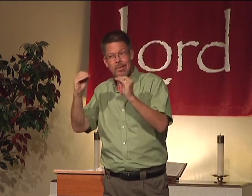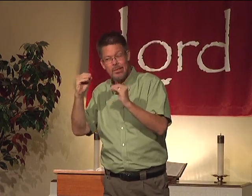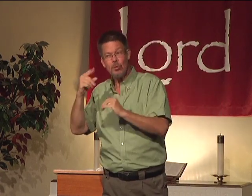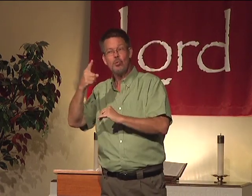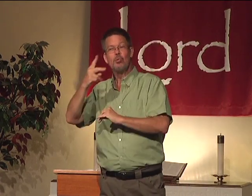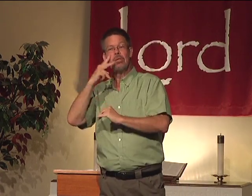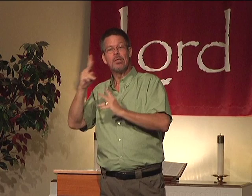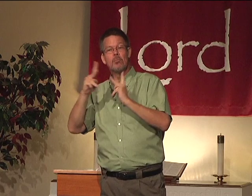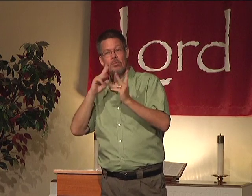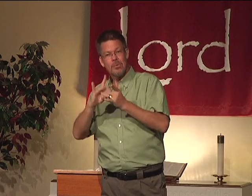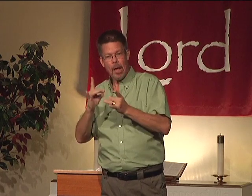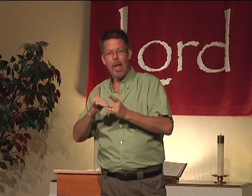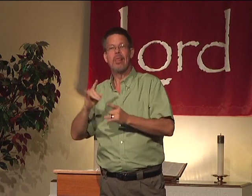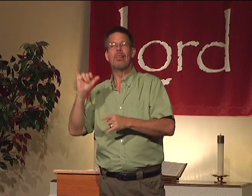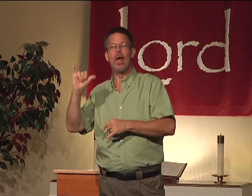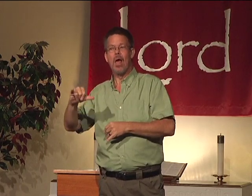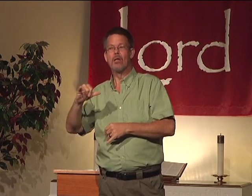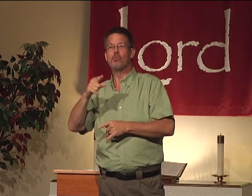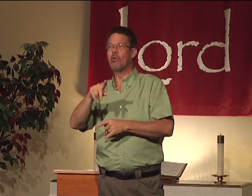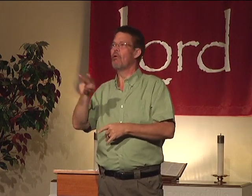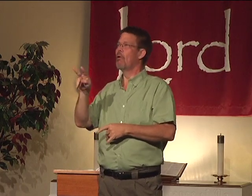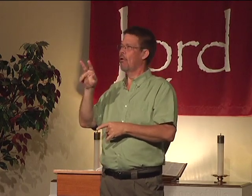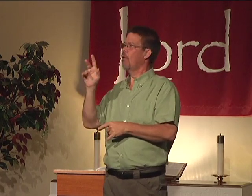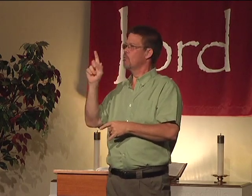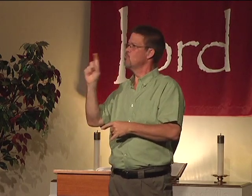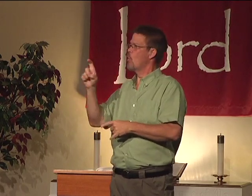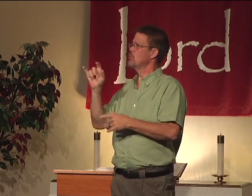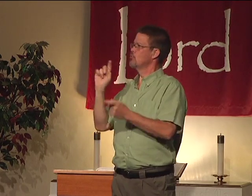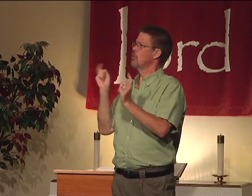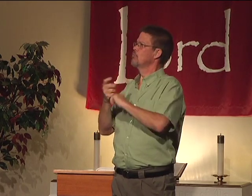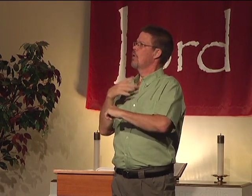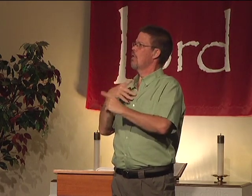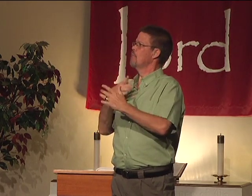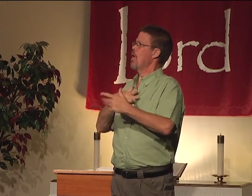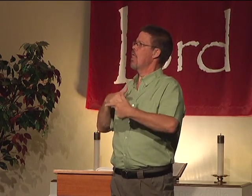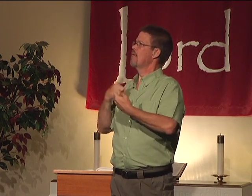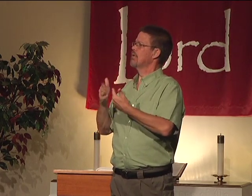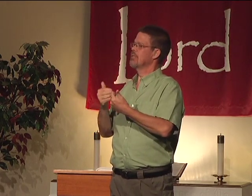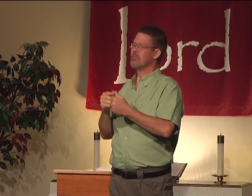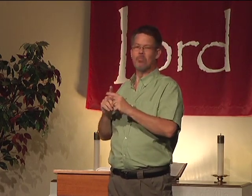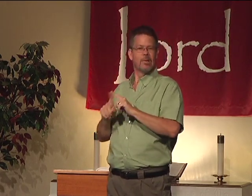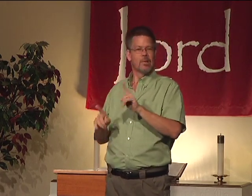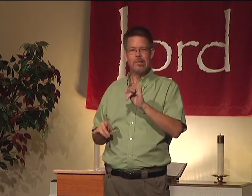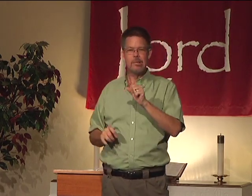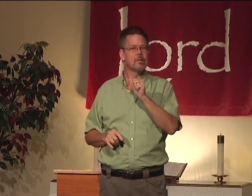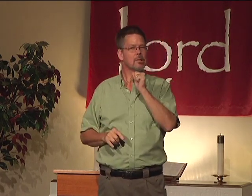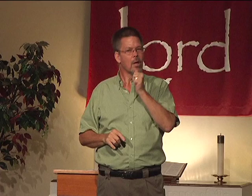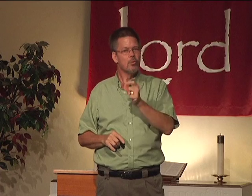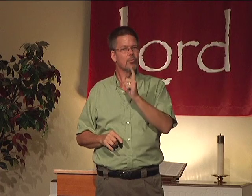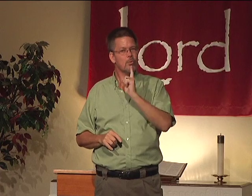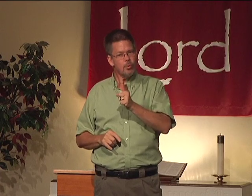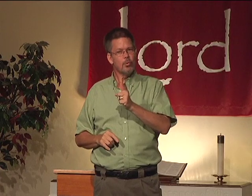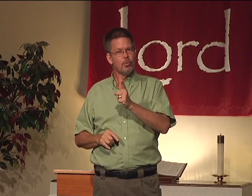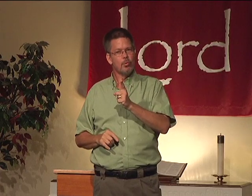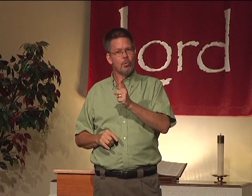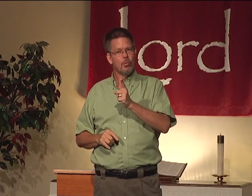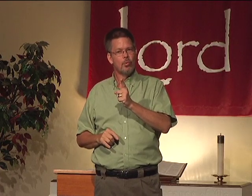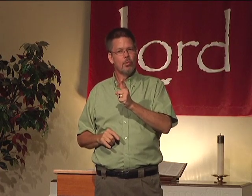pastors. You see teachers. You see people comment. And they're, I'm supposed to change my life. And that's supposed to be easy. But that is